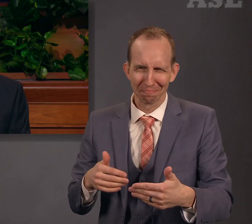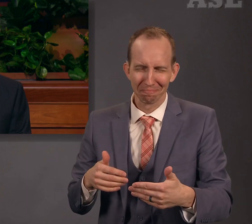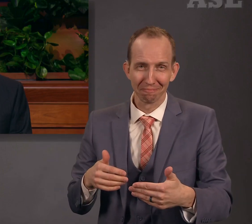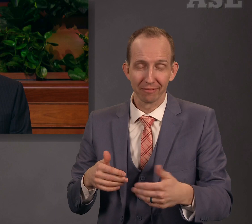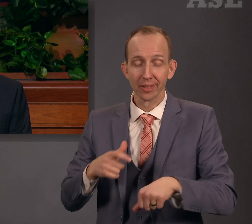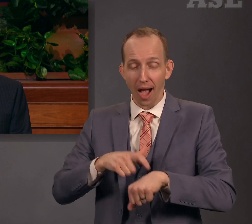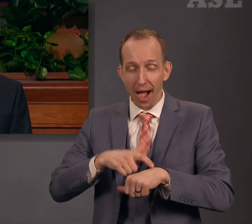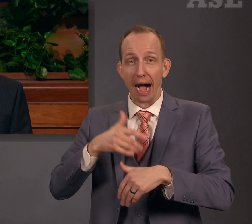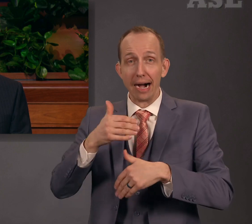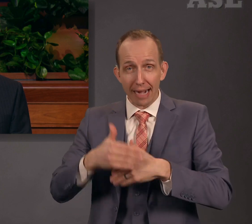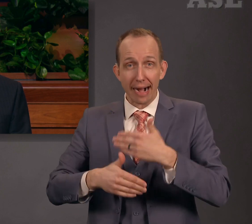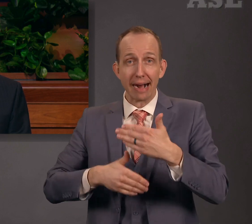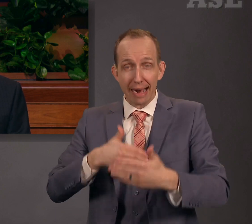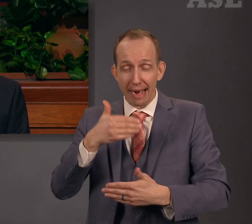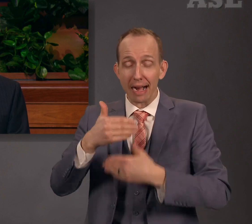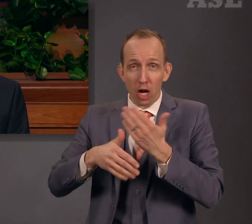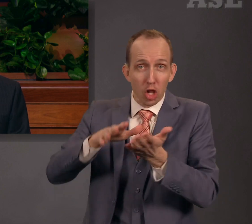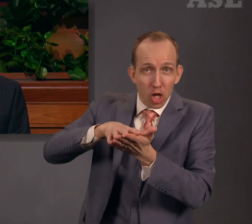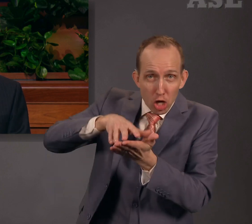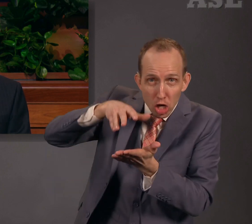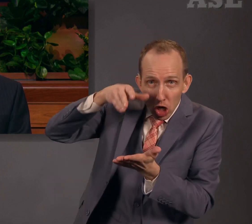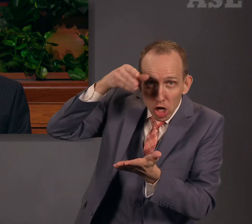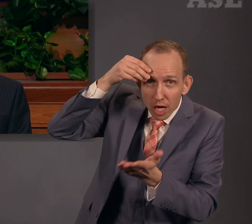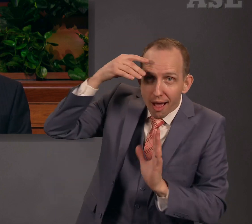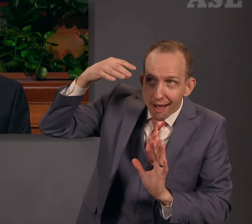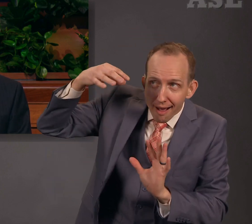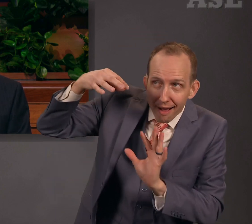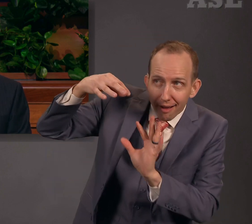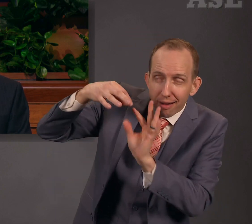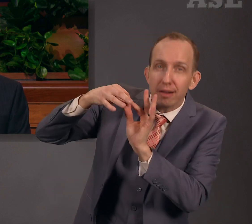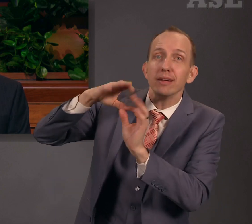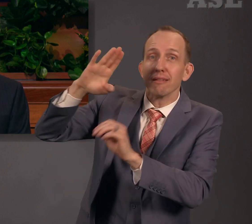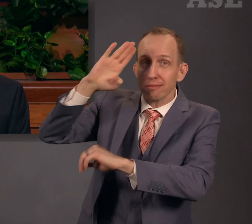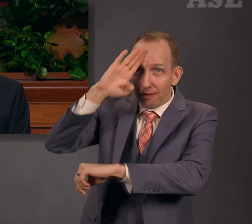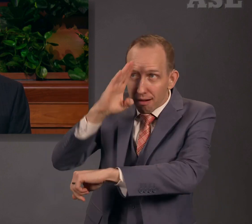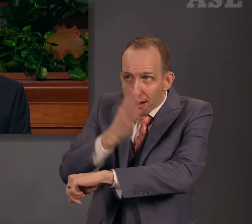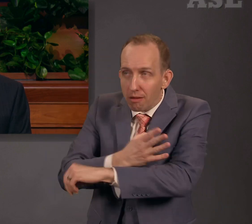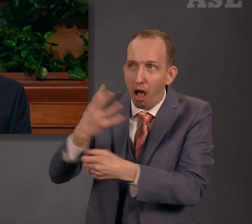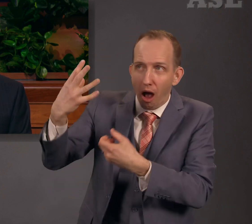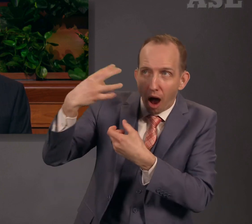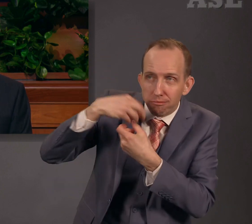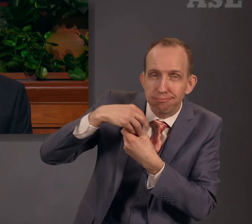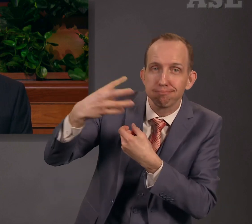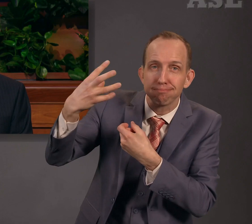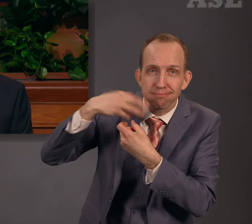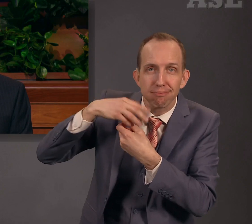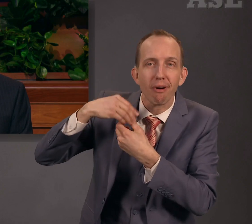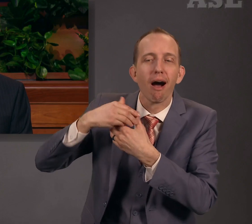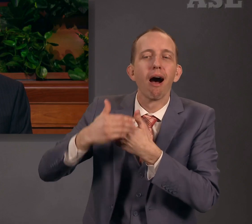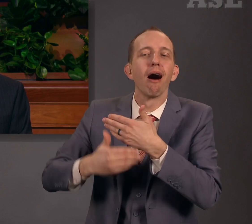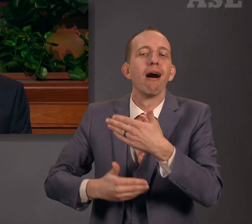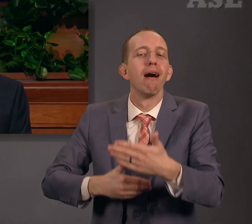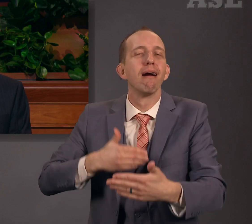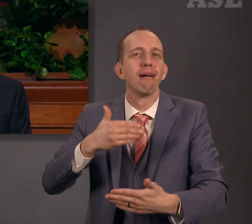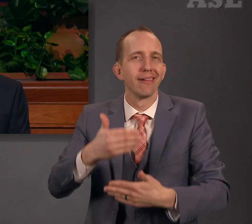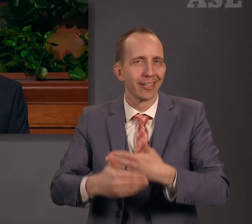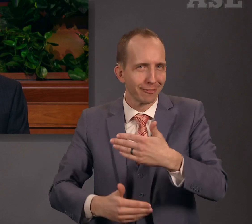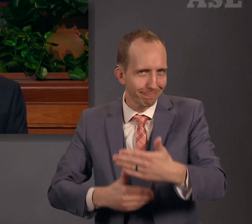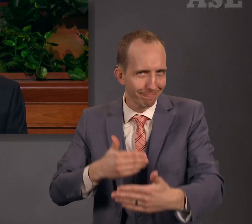he learned to abide in and walk with the Son of God. I earnestly pray for the help